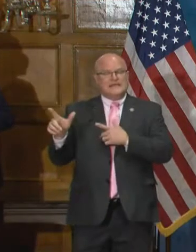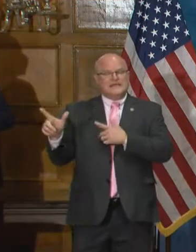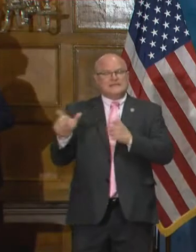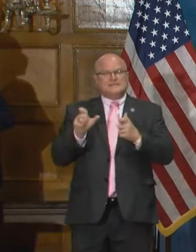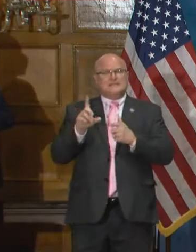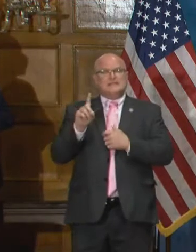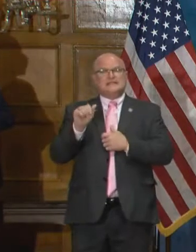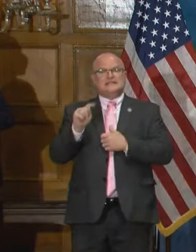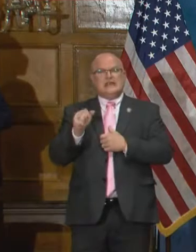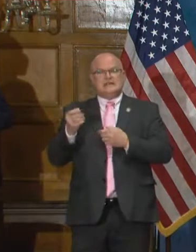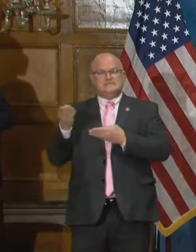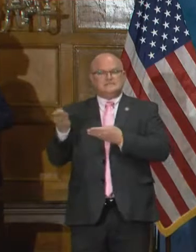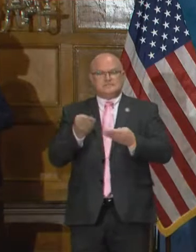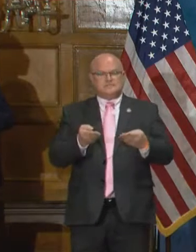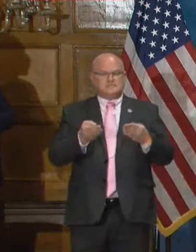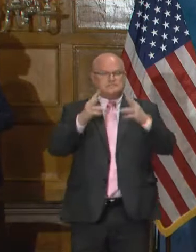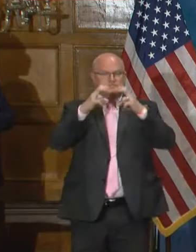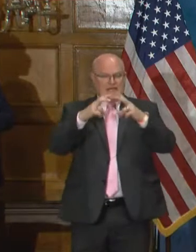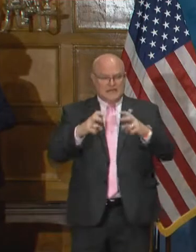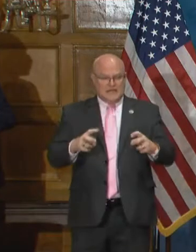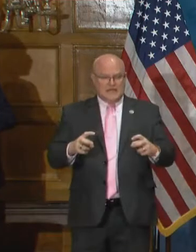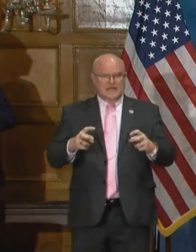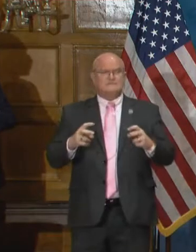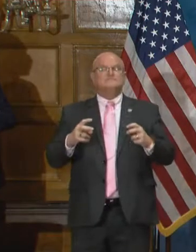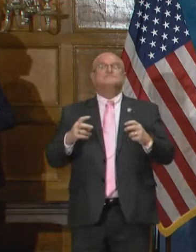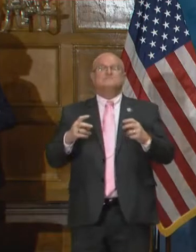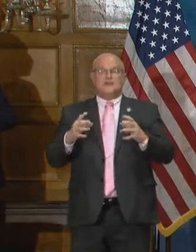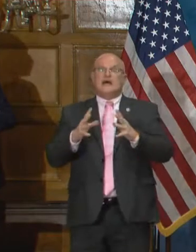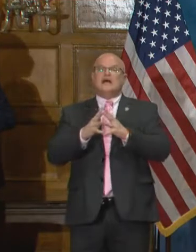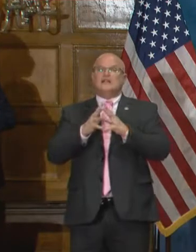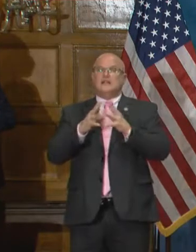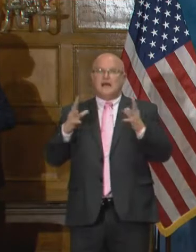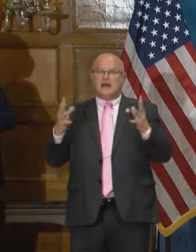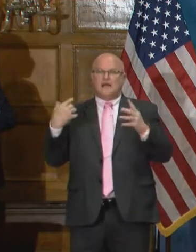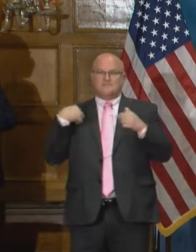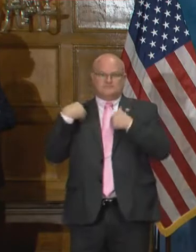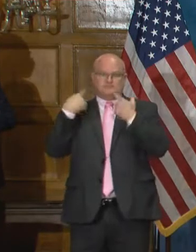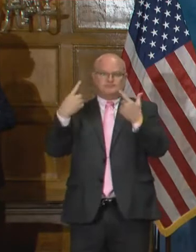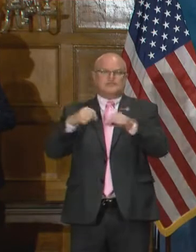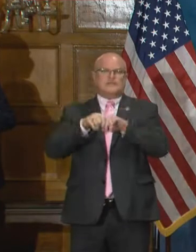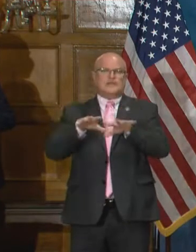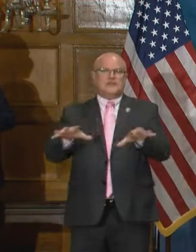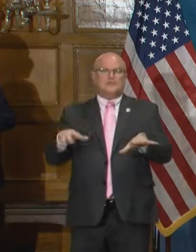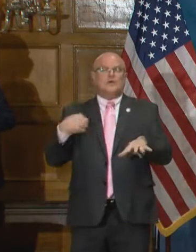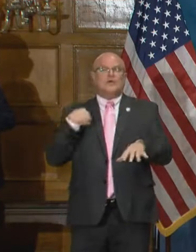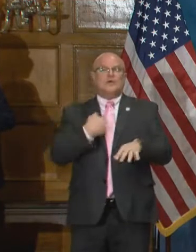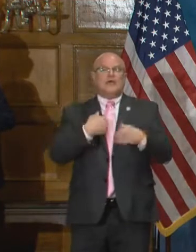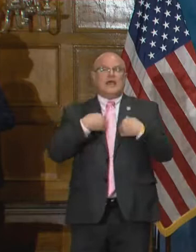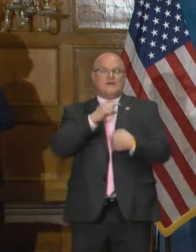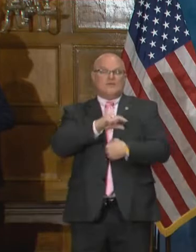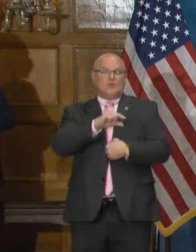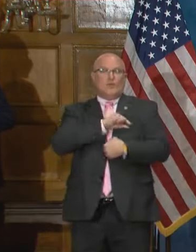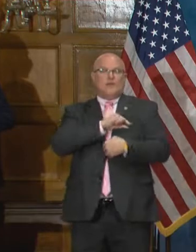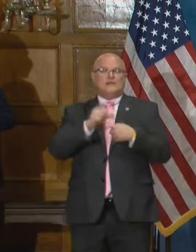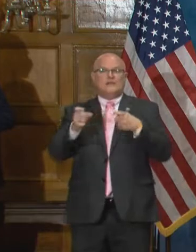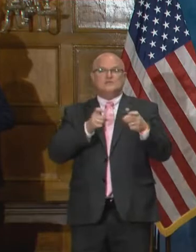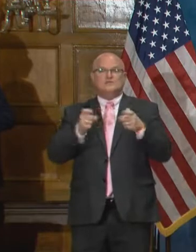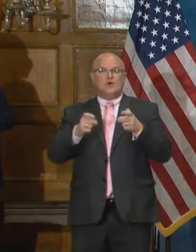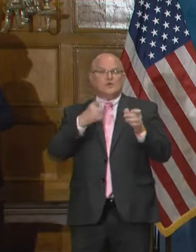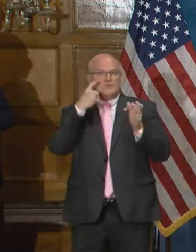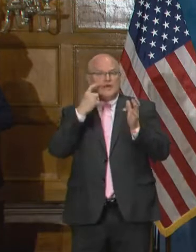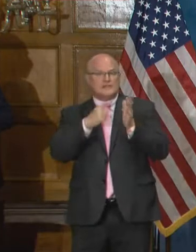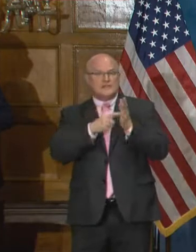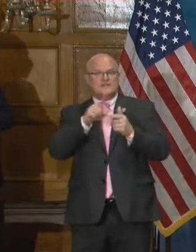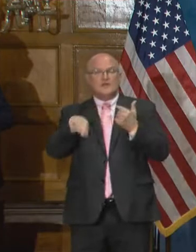is generated transmitted analyzed has been considerable throughout this entire pandemic. We do have quality control mechanisms in place to identify